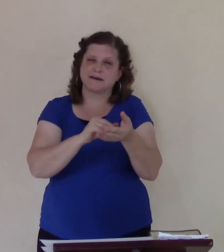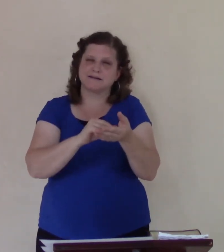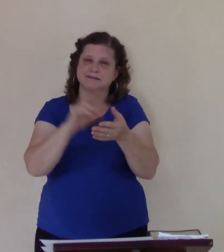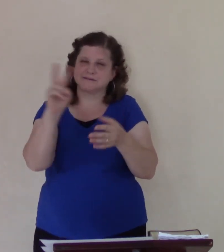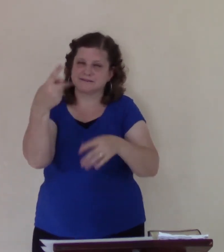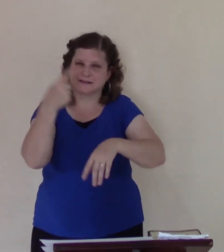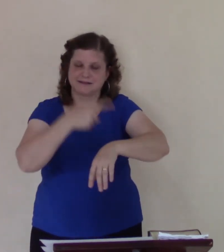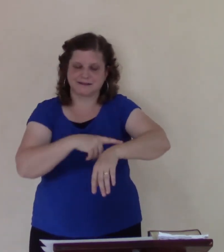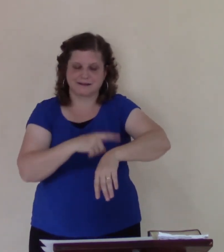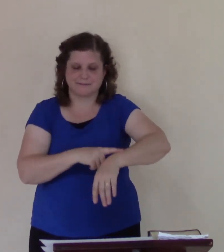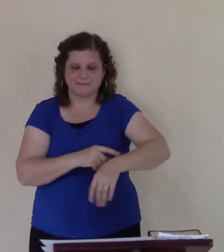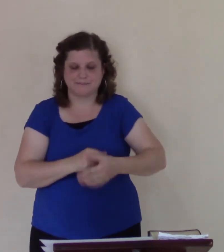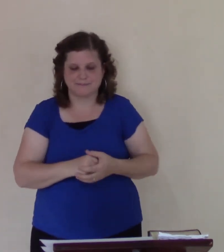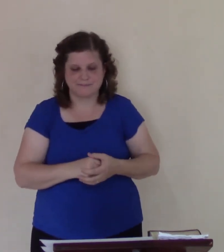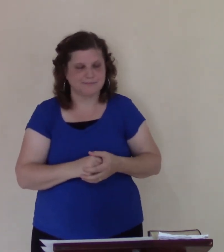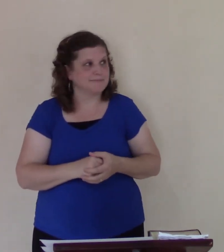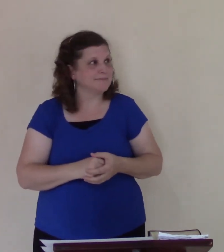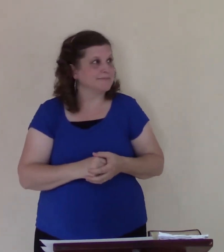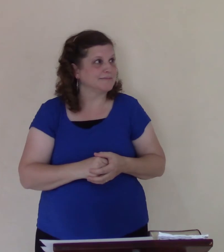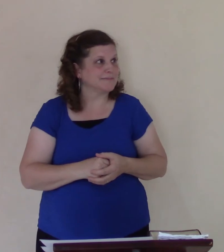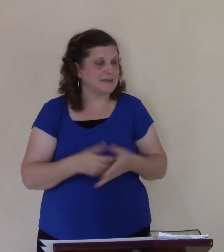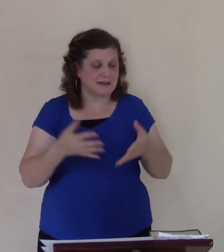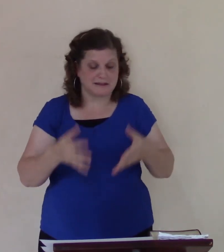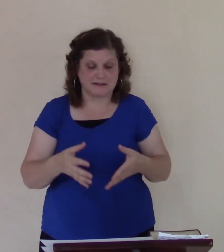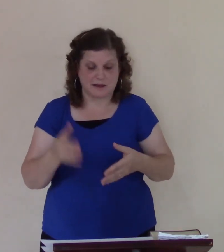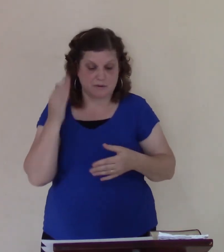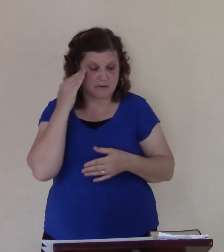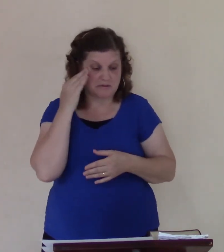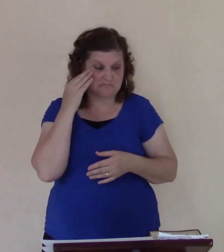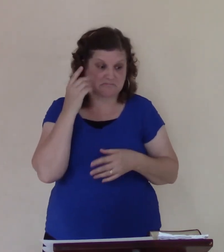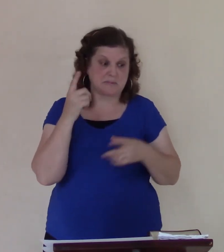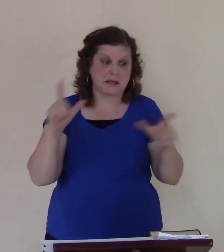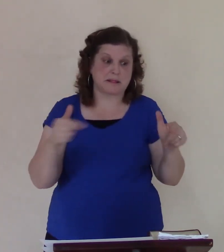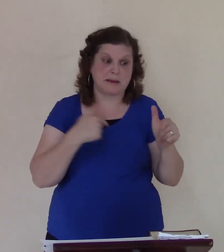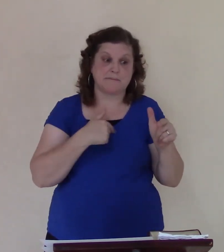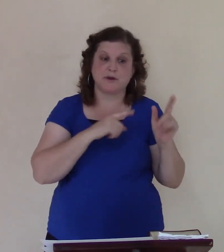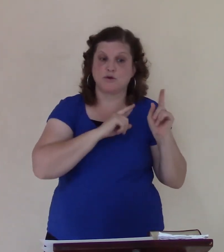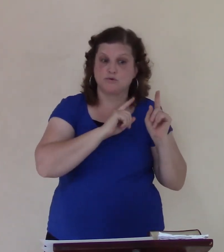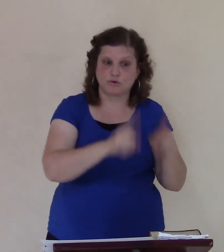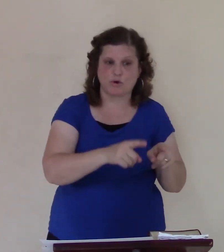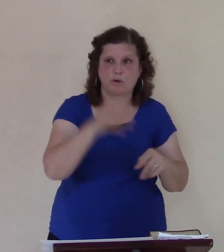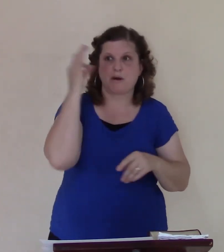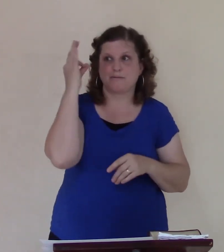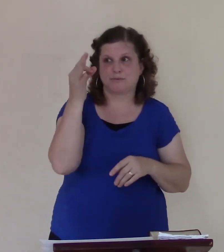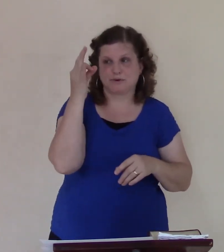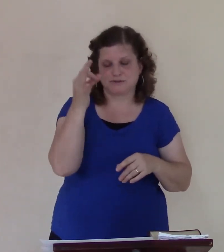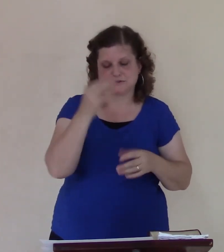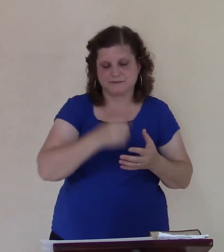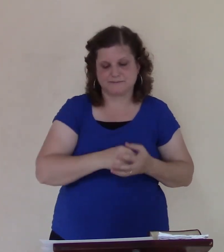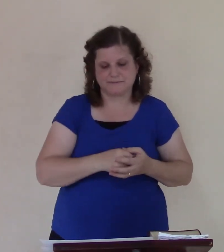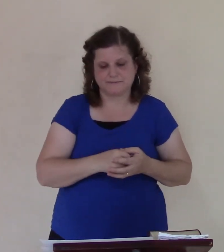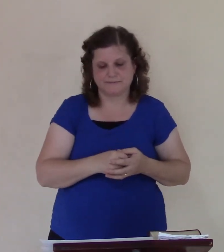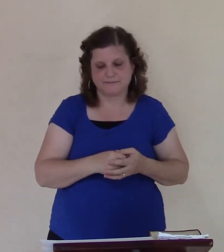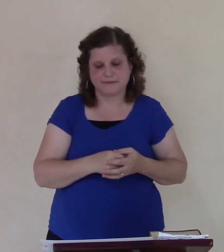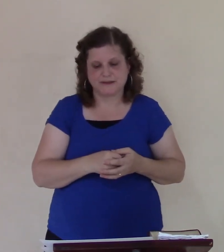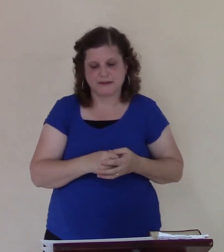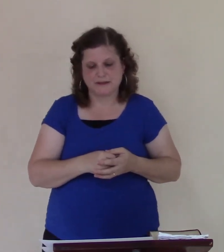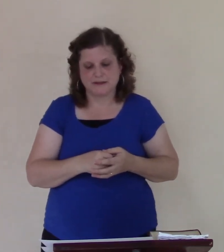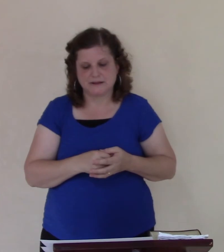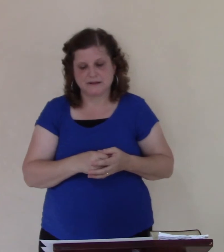won't go back to the whale that they called preach every day and we learned a little lesson there he went to preach God made a